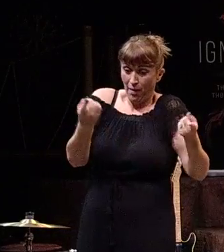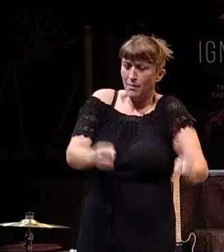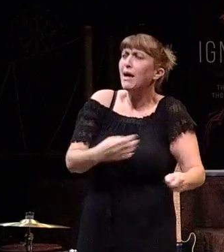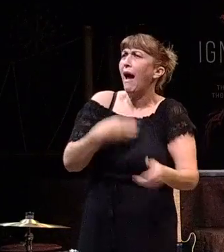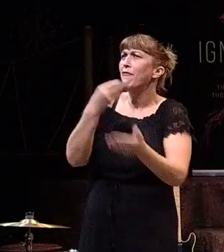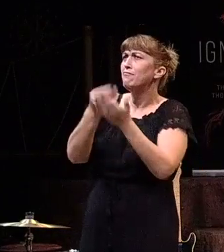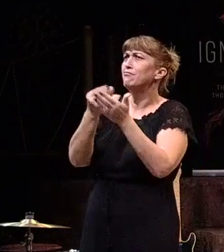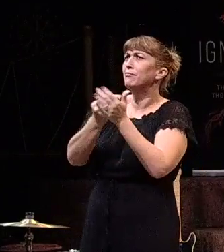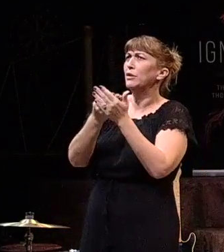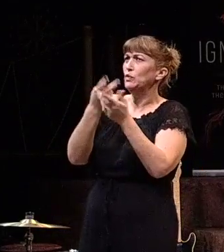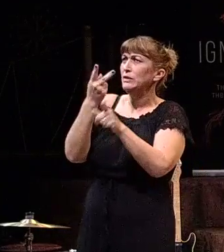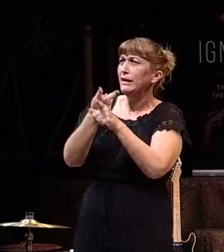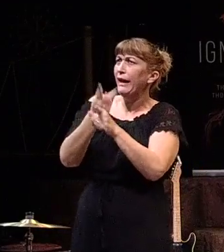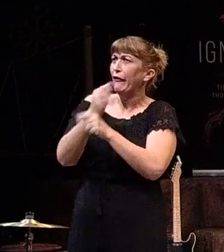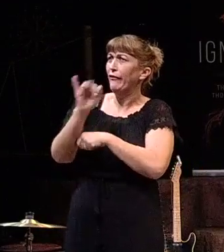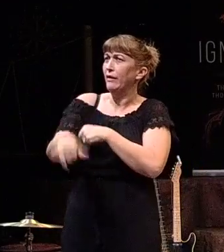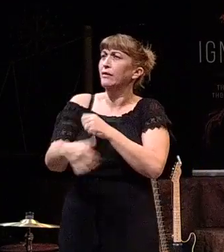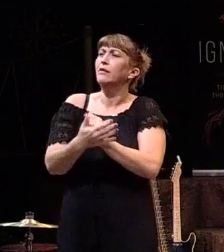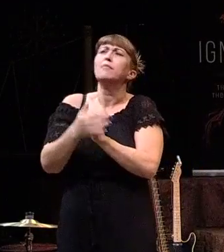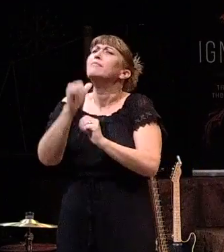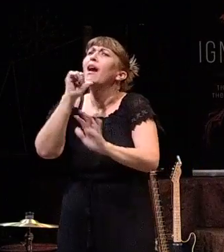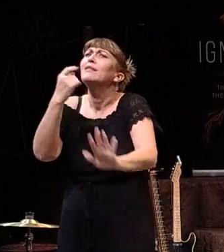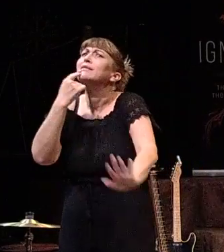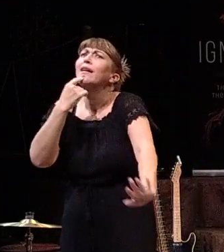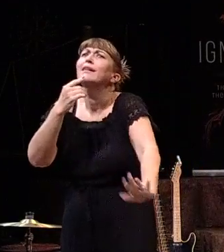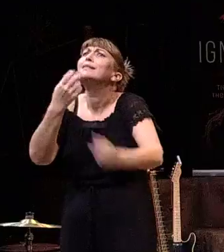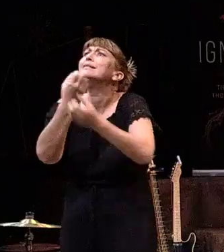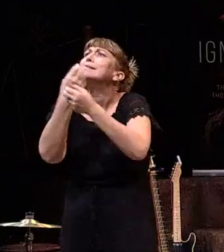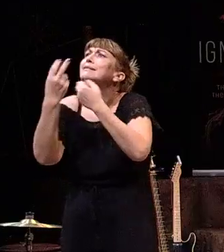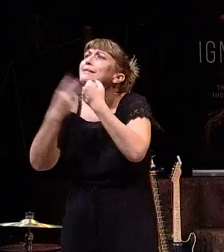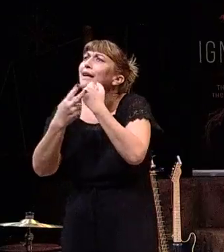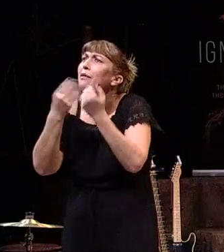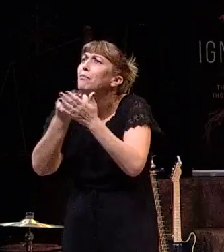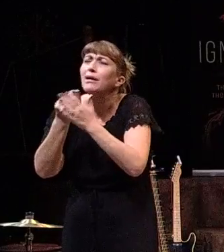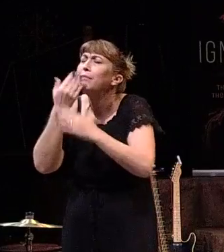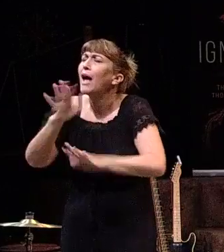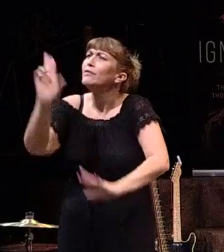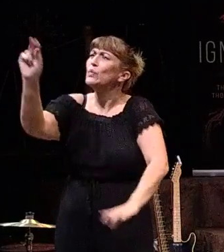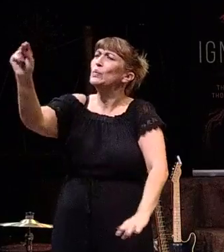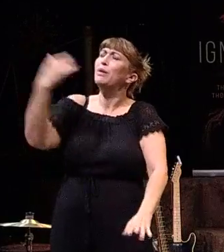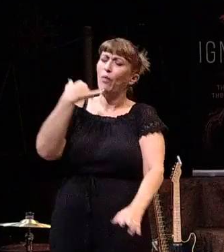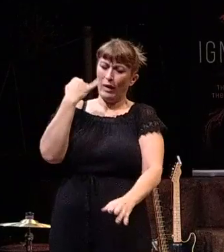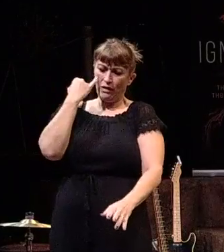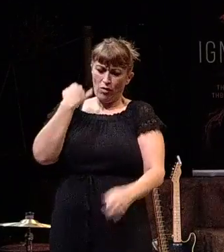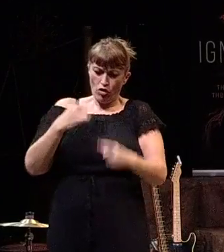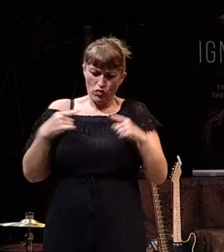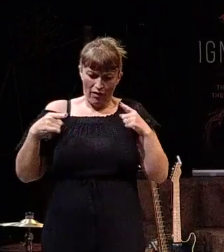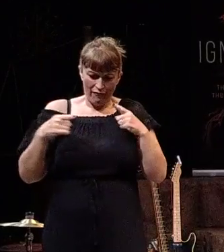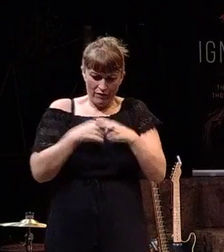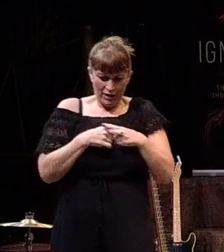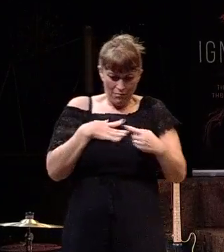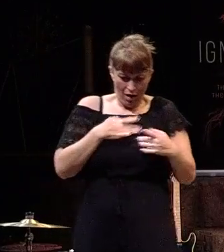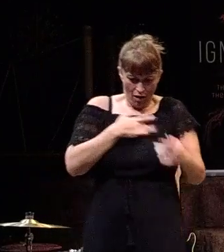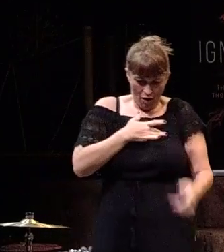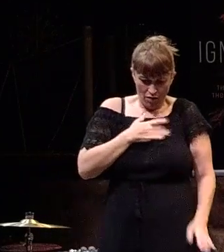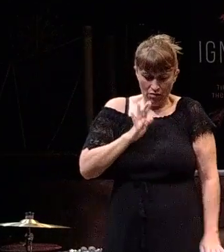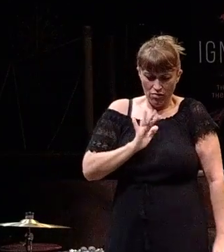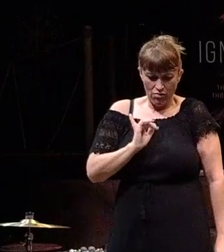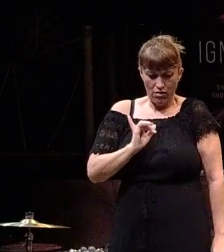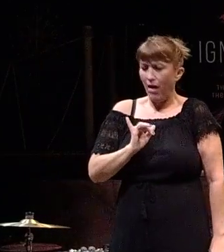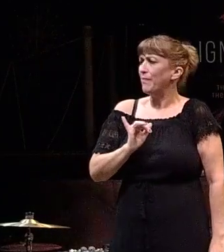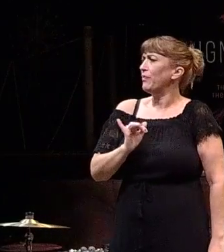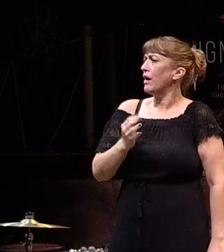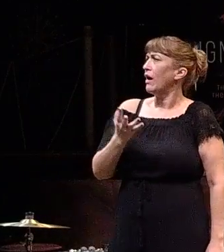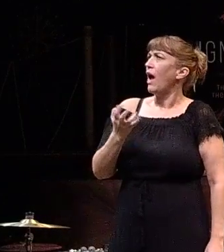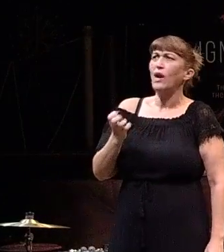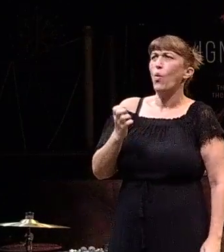take care of it. And not necessarily saying that savings is a bad thing, but when it starts to conflict in my heart with, well, you know, I